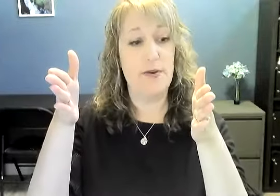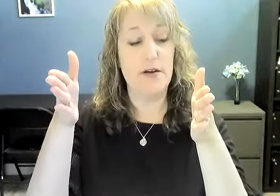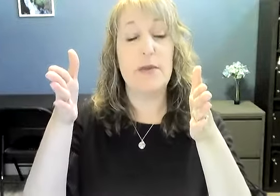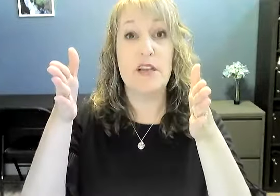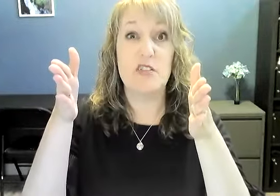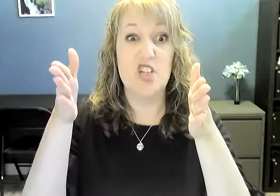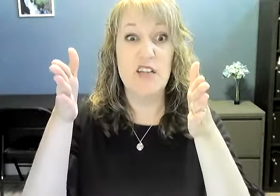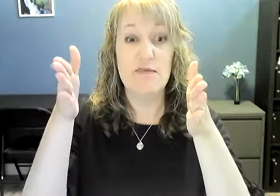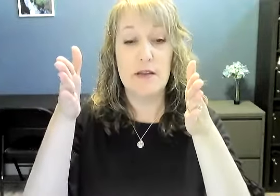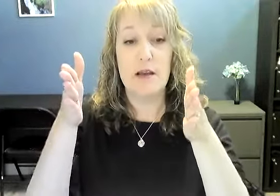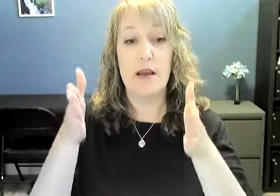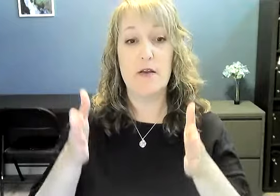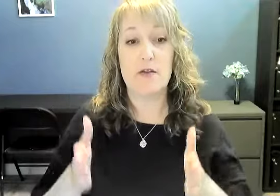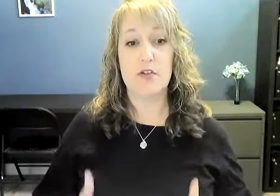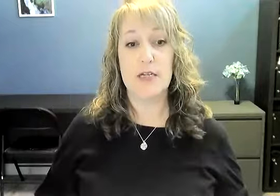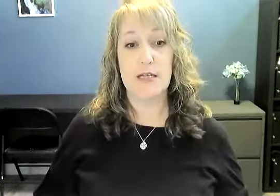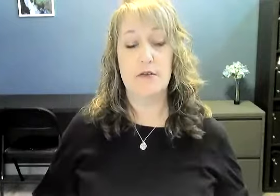near maybe your chin and you go straight down.